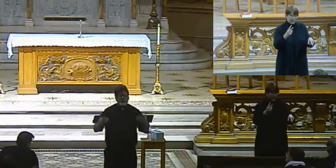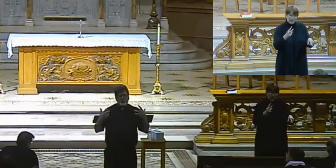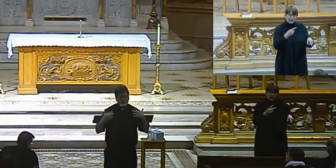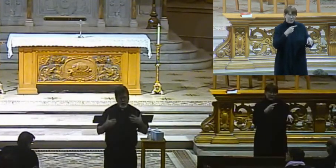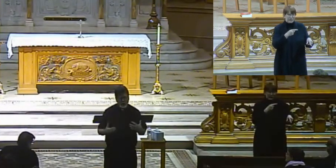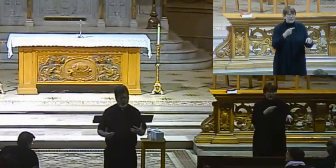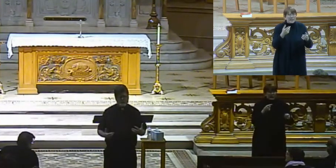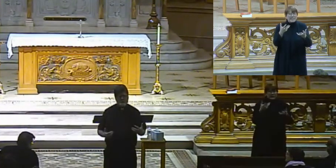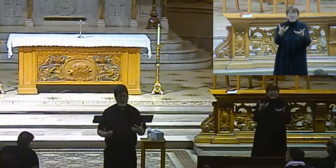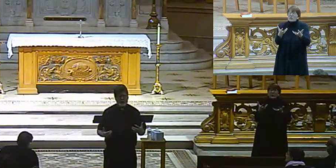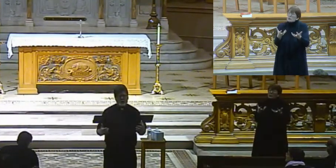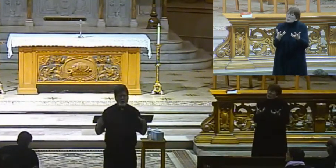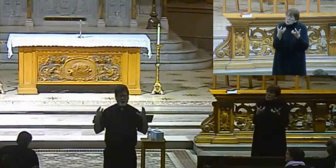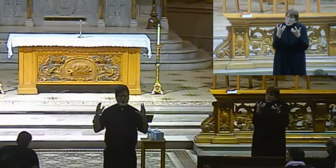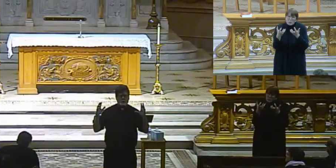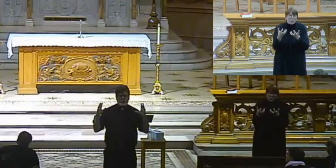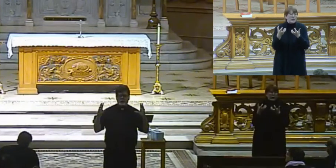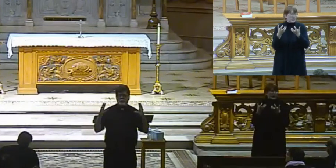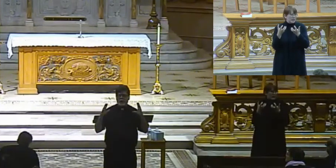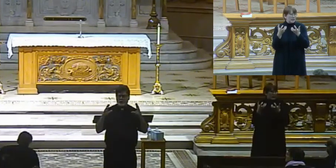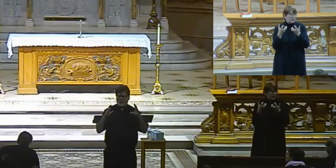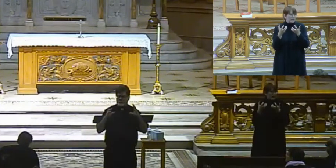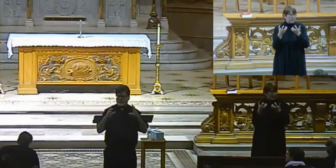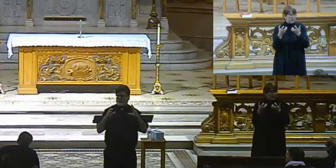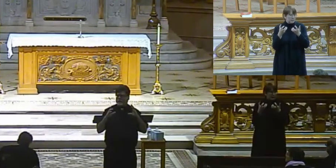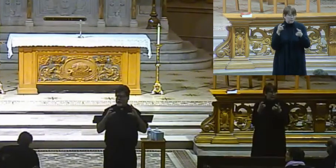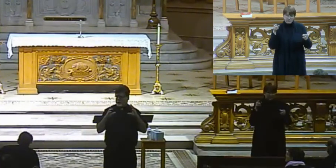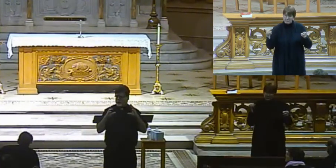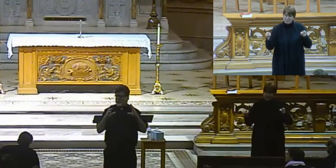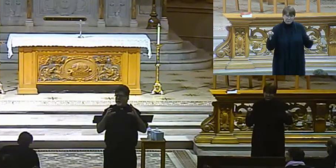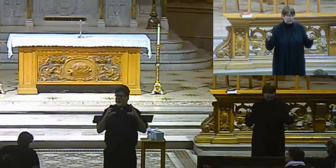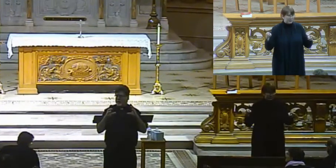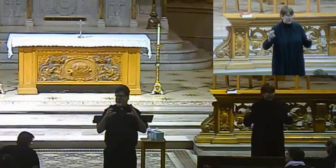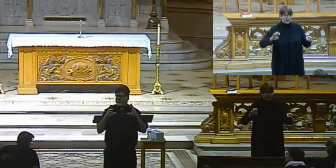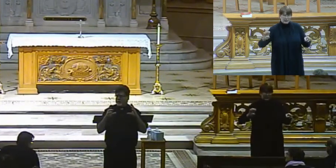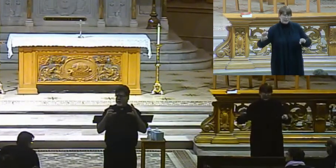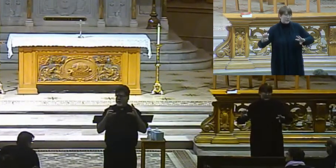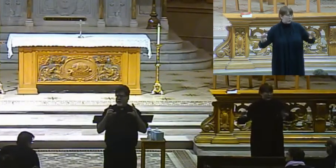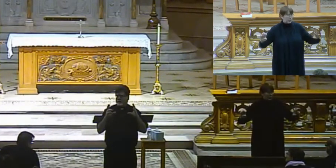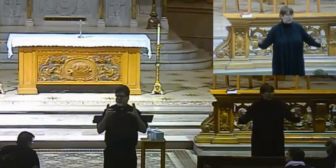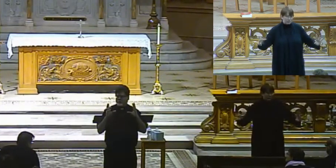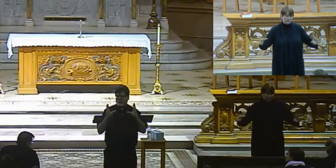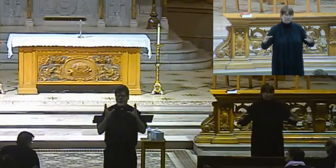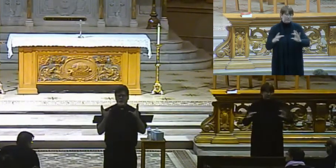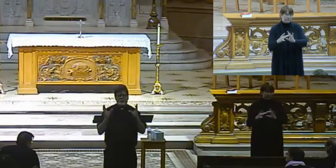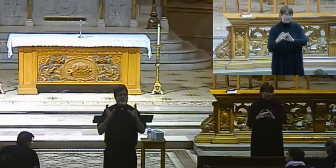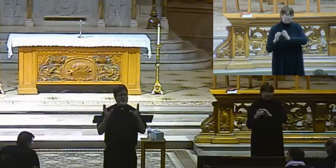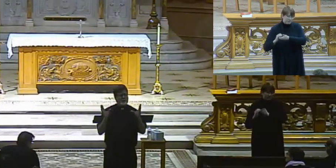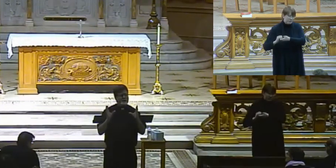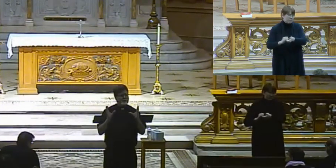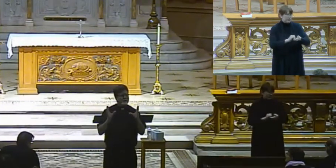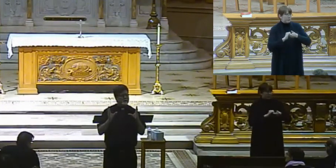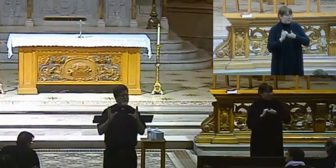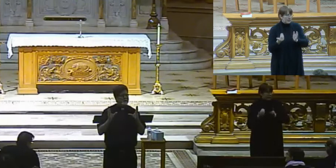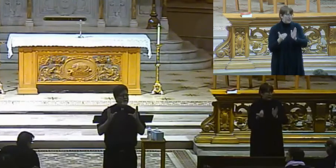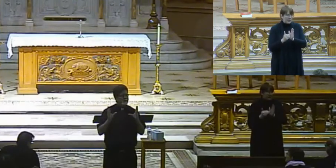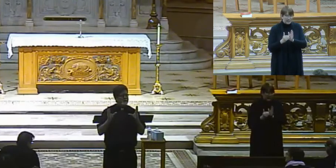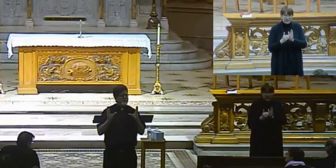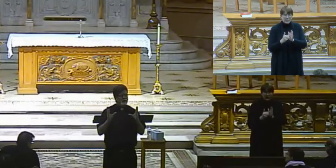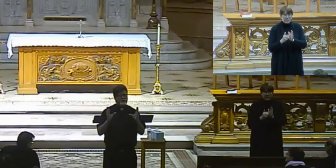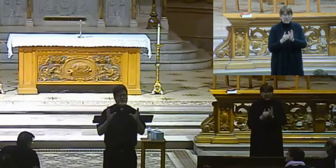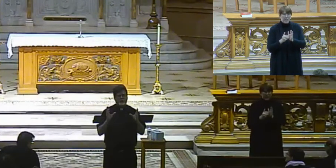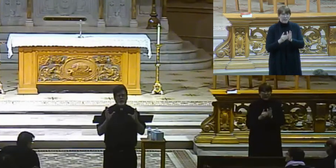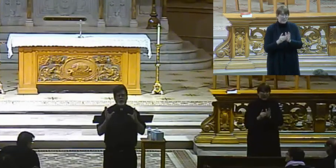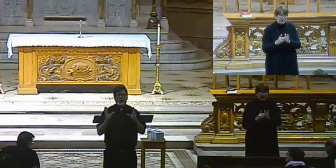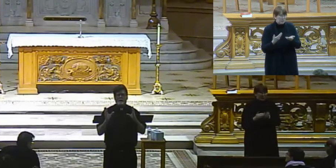greatest desire was to reunite the east and the west. one of the things he said, a famous statement of